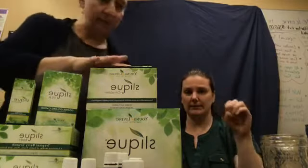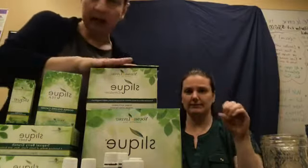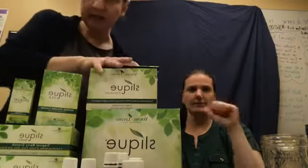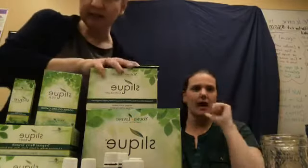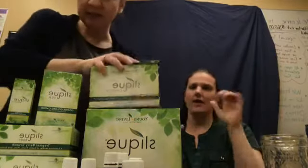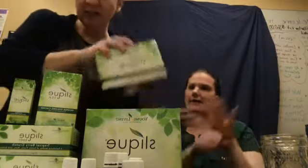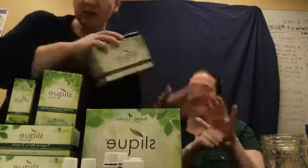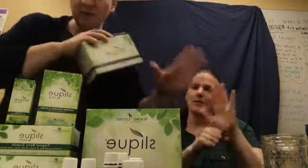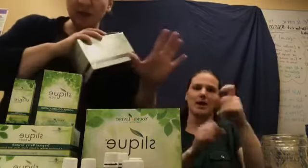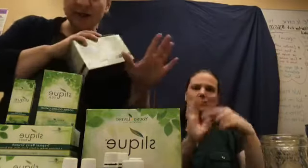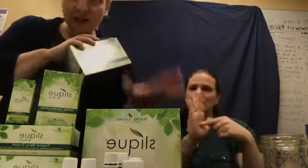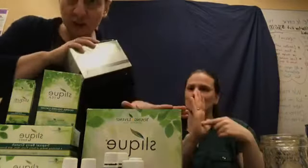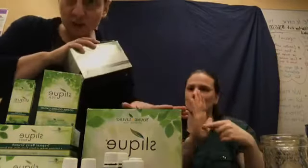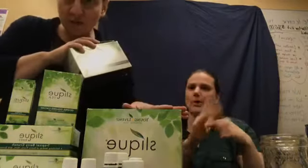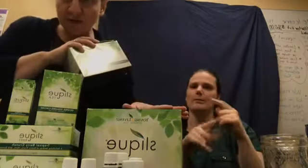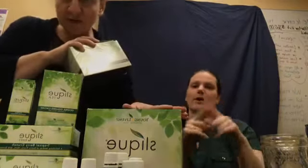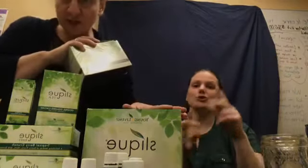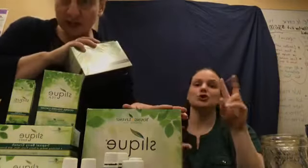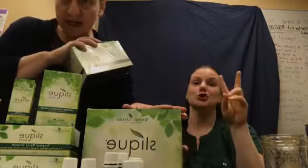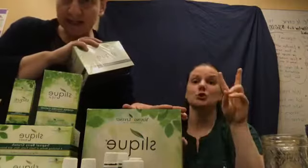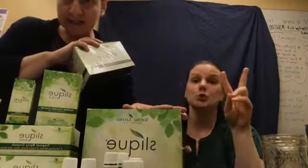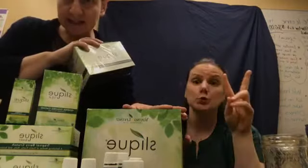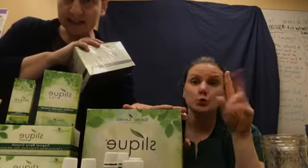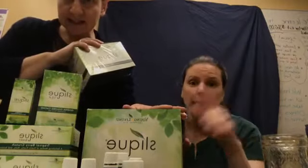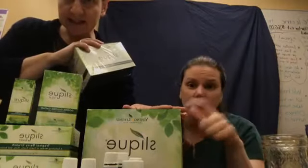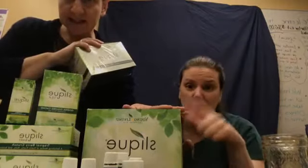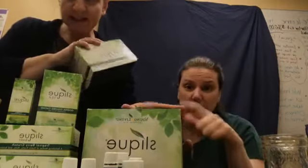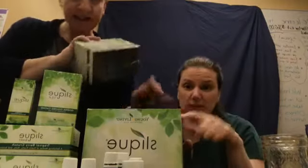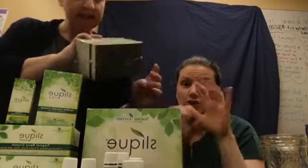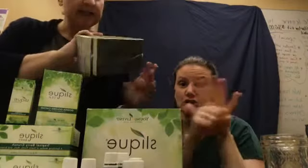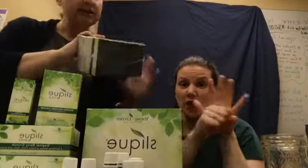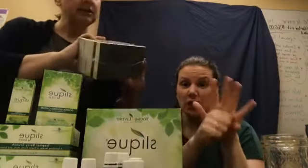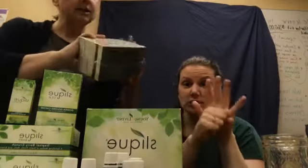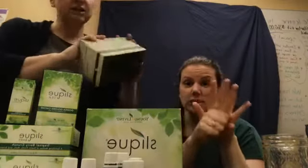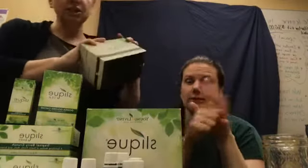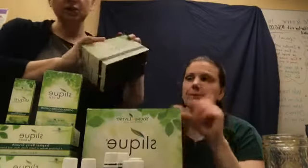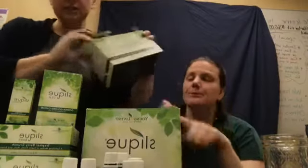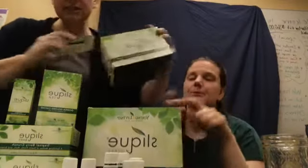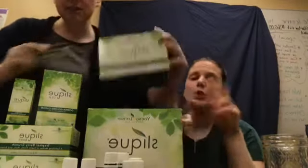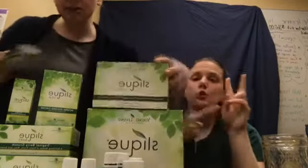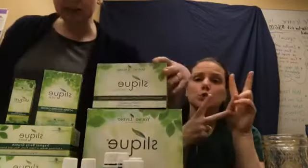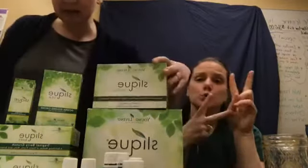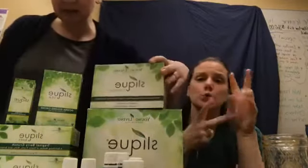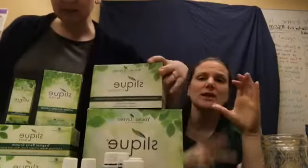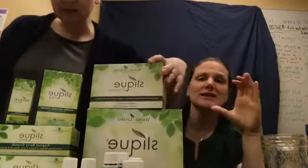boxes to show you. But, you get two of the shakes. You get two of the Citrus Slims.